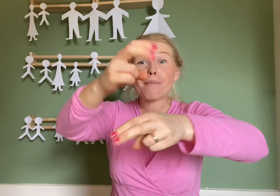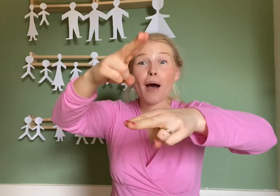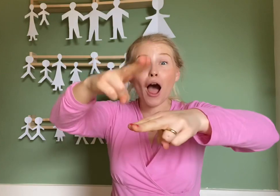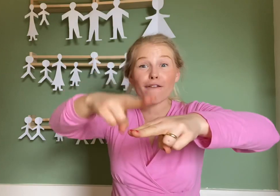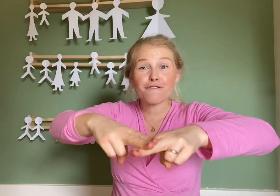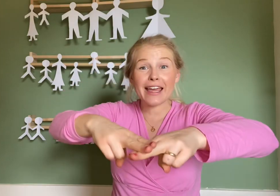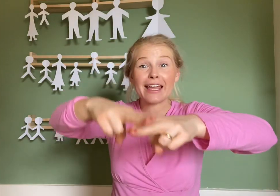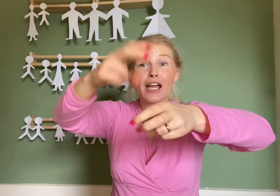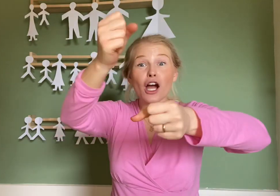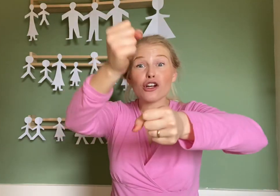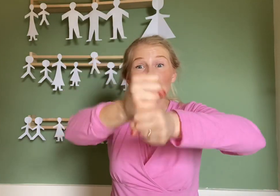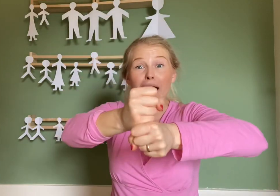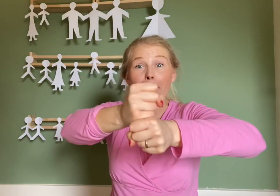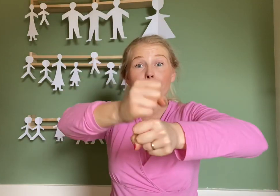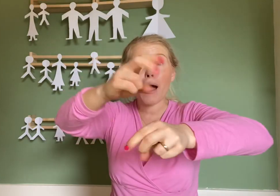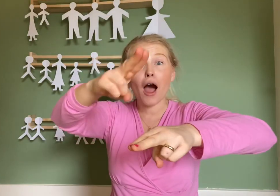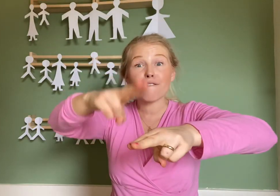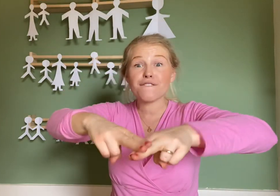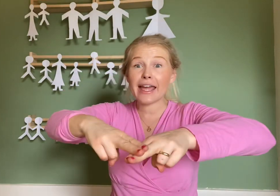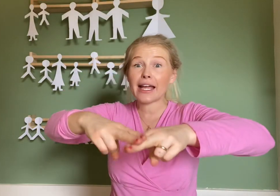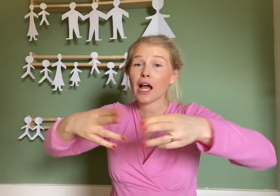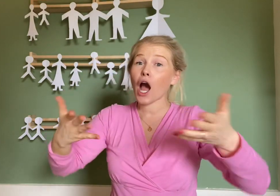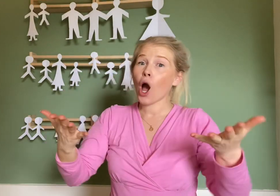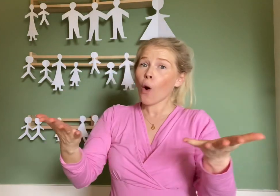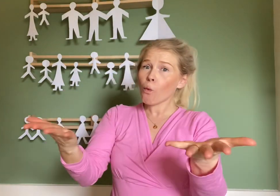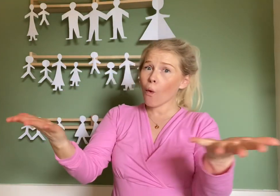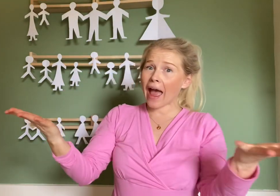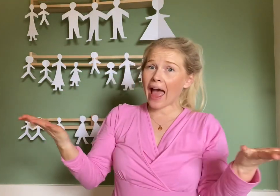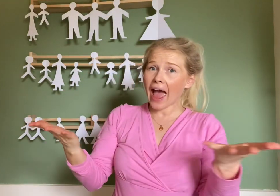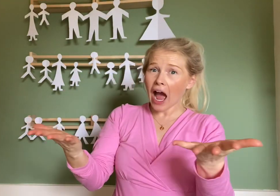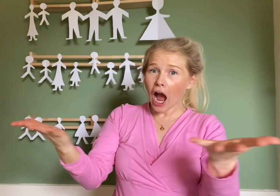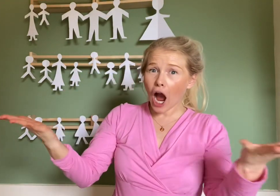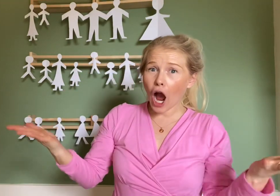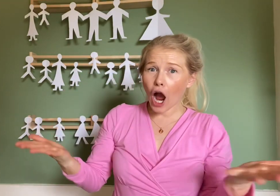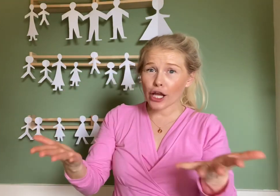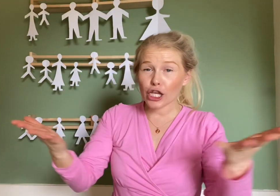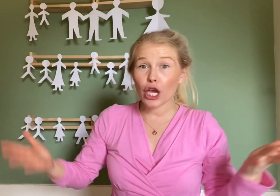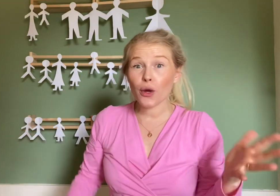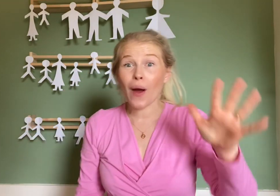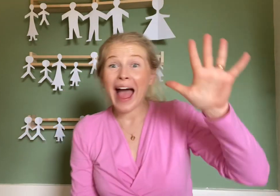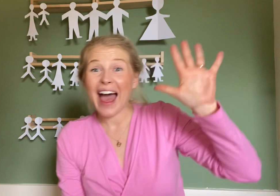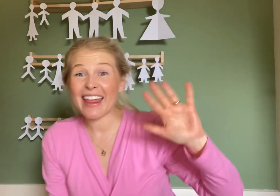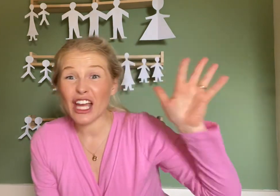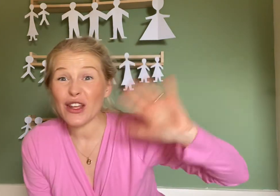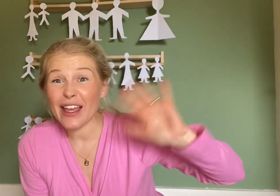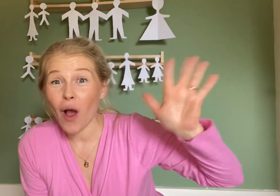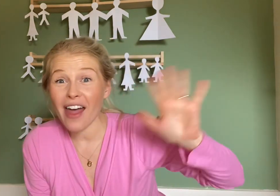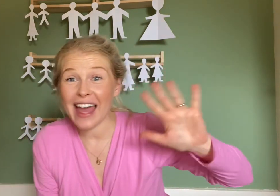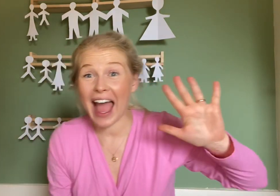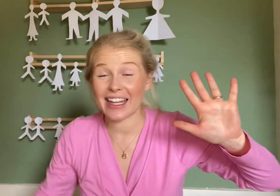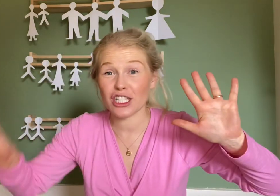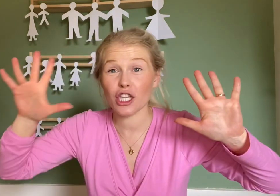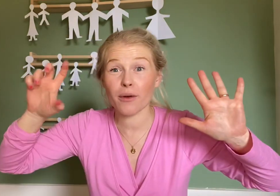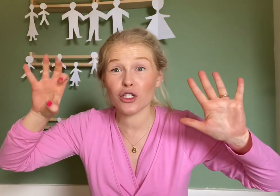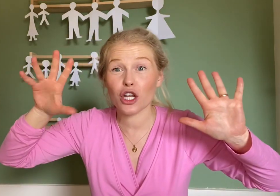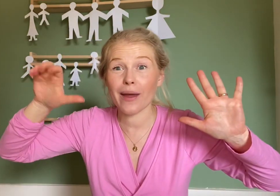Grandpa finger, grandpa finger, where are you? And then can you get your other hand? So we're doing